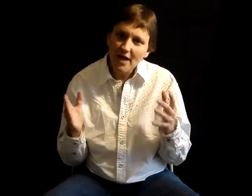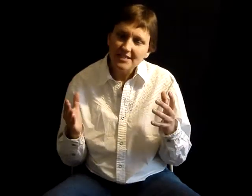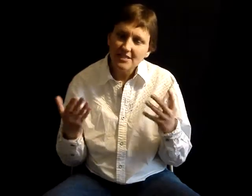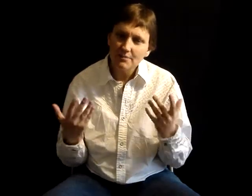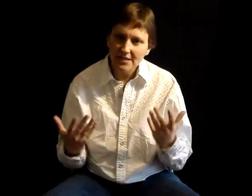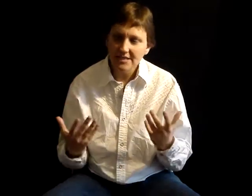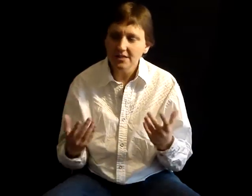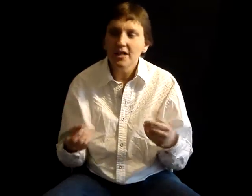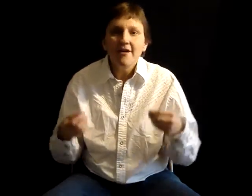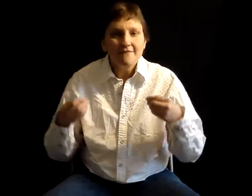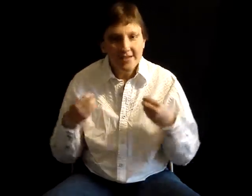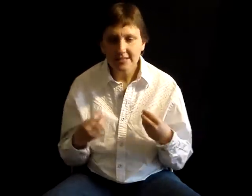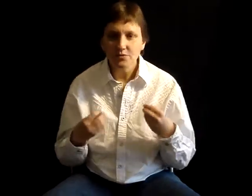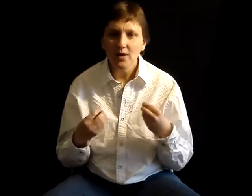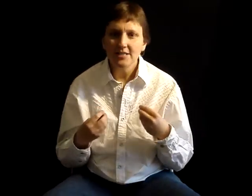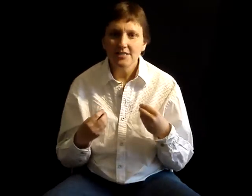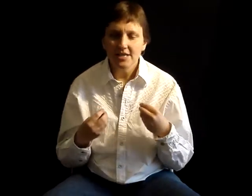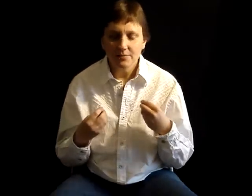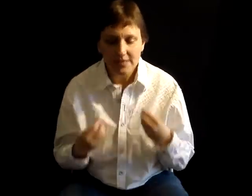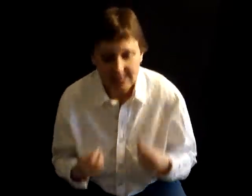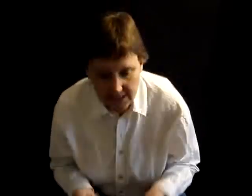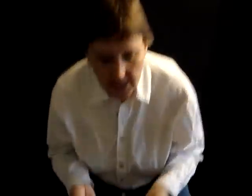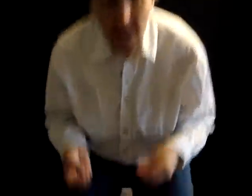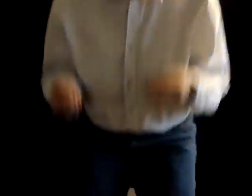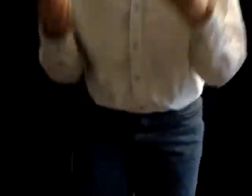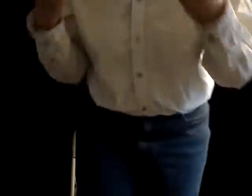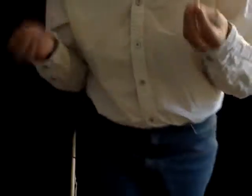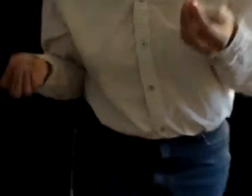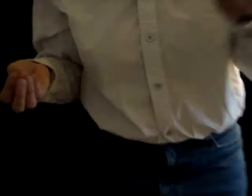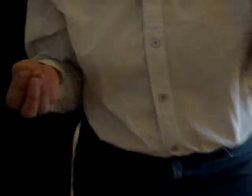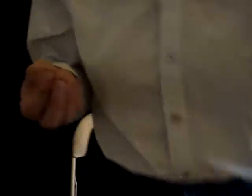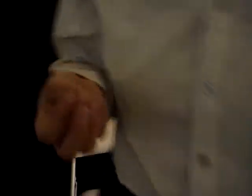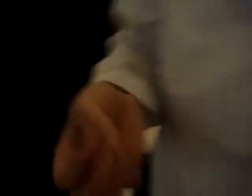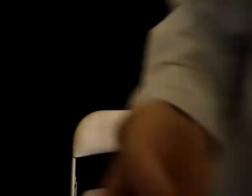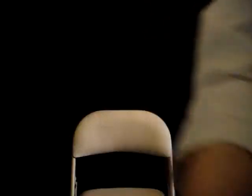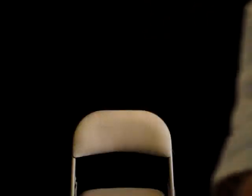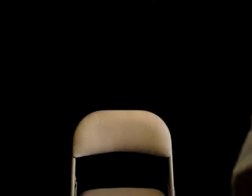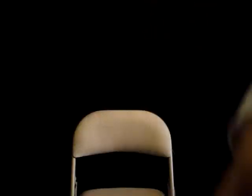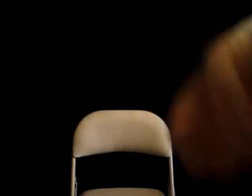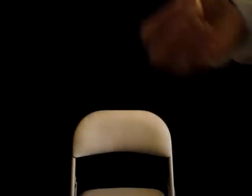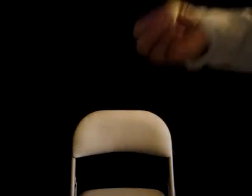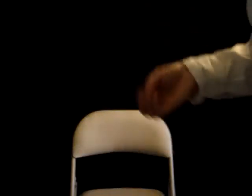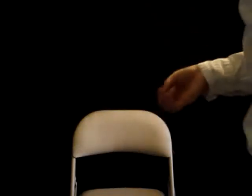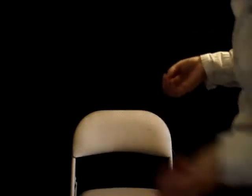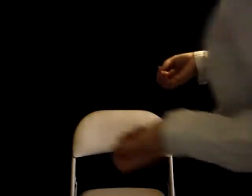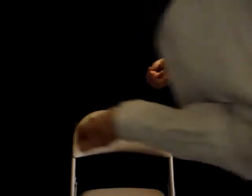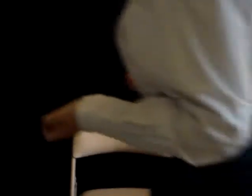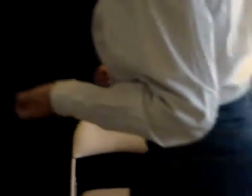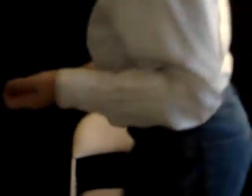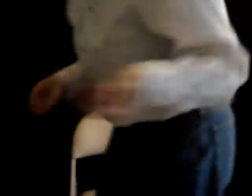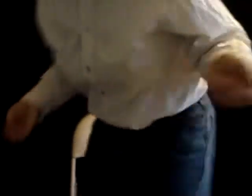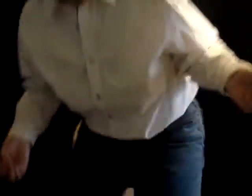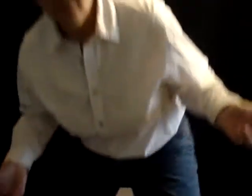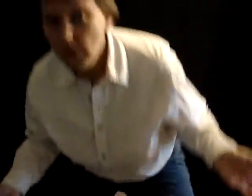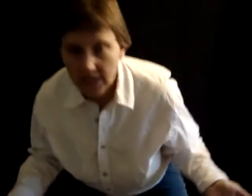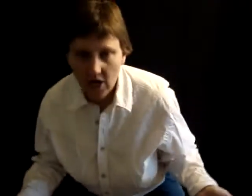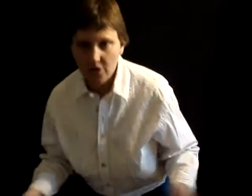rights is a big deal, victim's rights is a big deal, and what's going on now is that tons of people are sending me stories on Foley and Lardner,